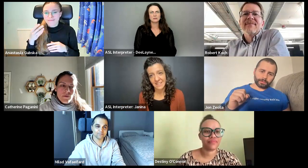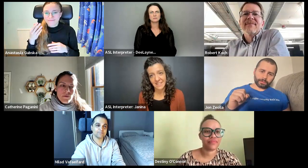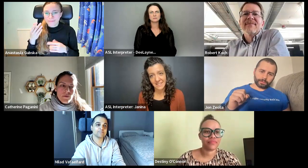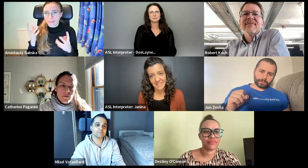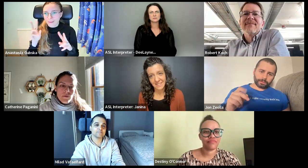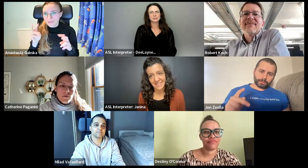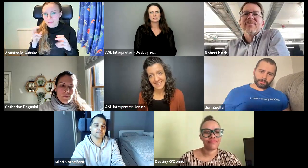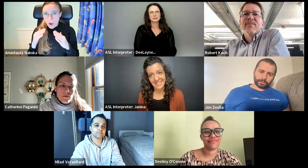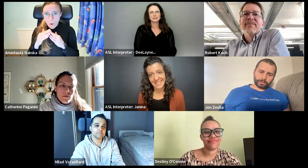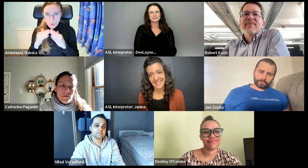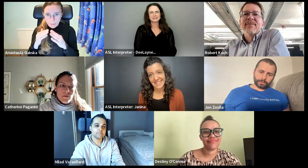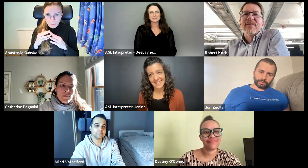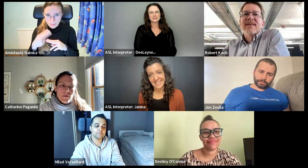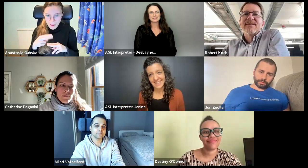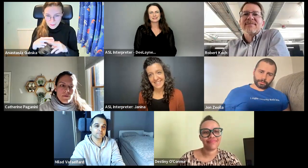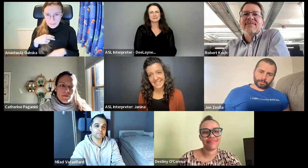Um,